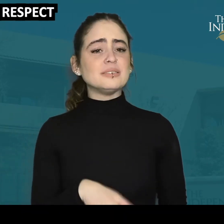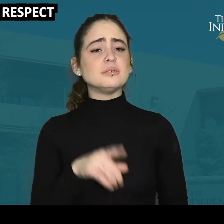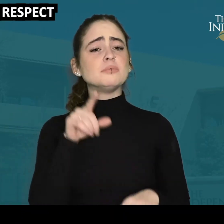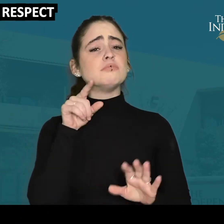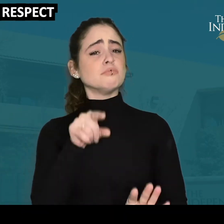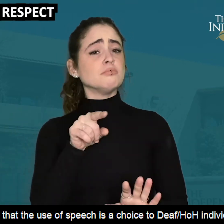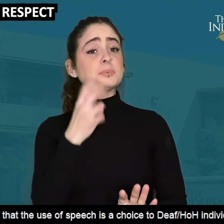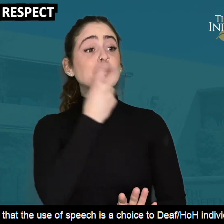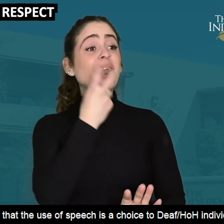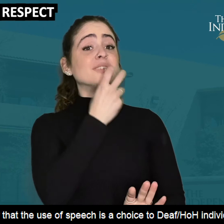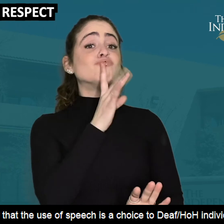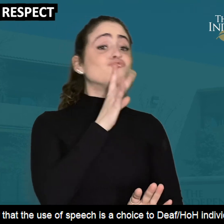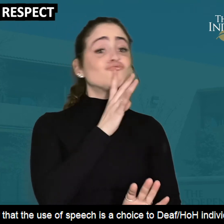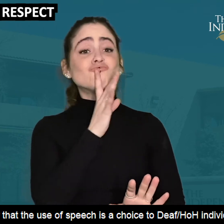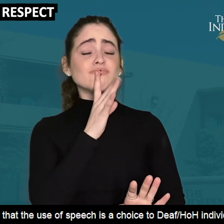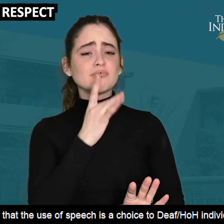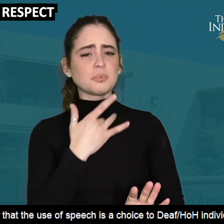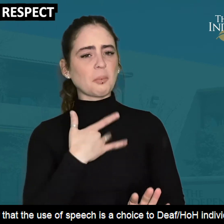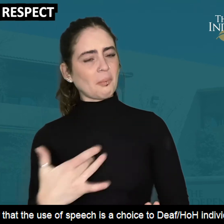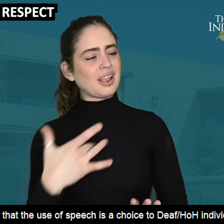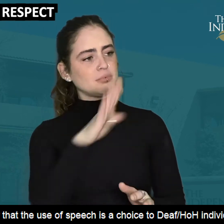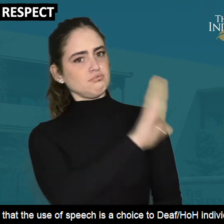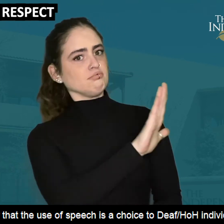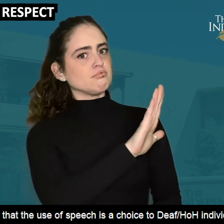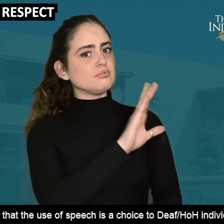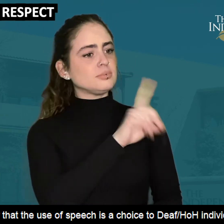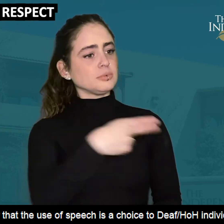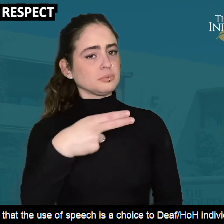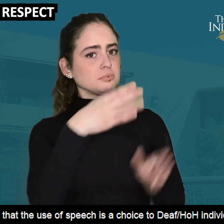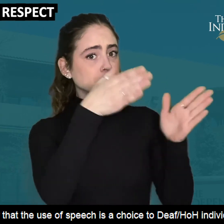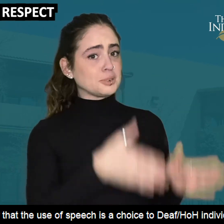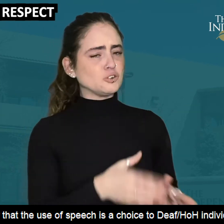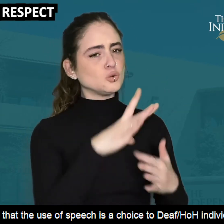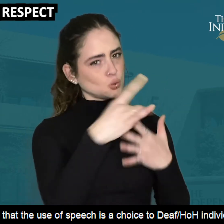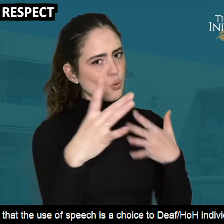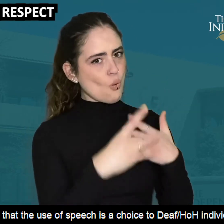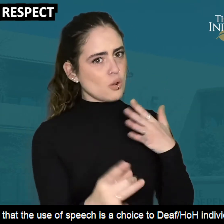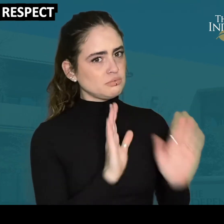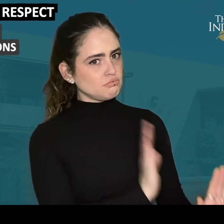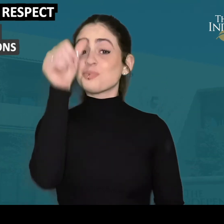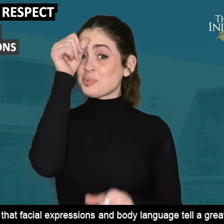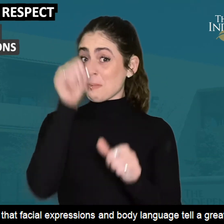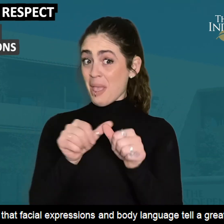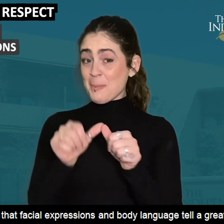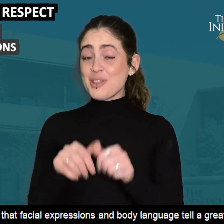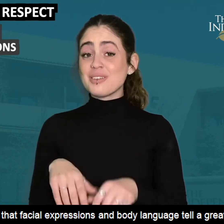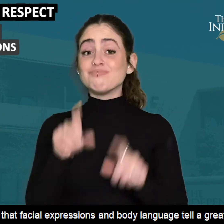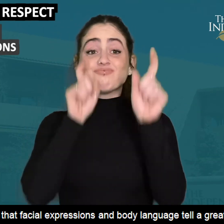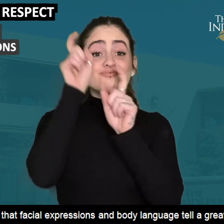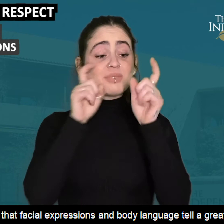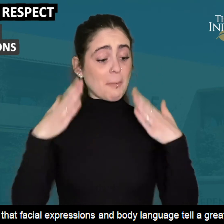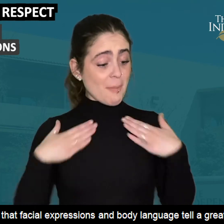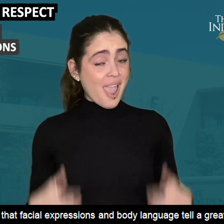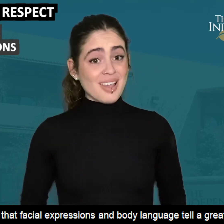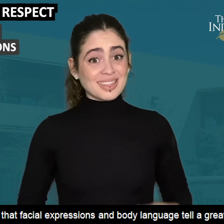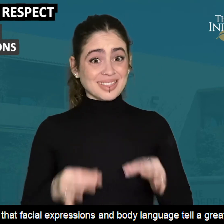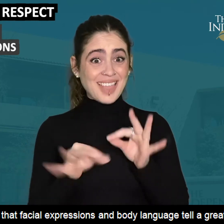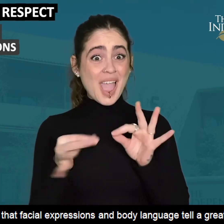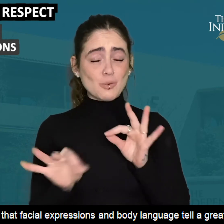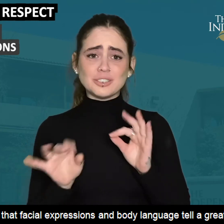preferences. Remember that the use of speech is a choice to a deaf or hard of hearing individual. Remember that facial